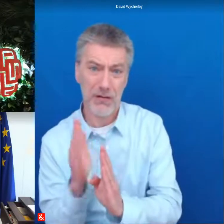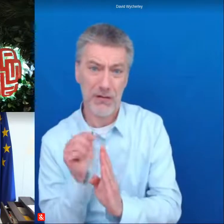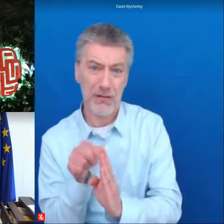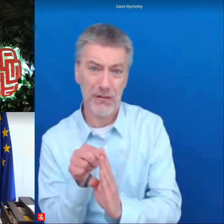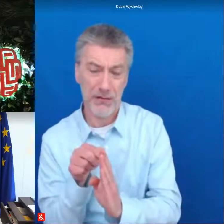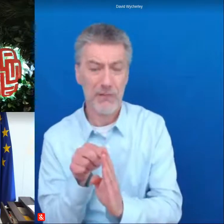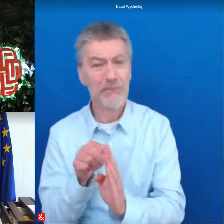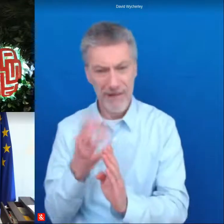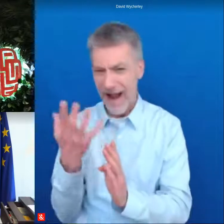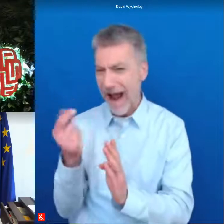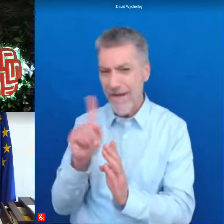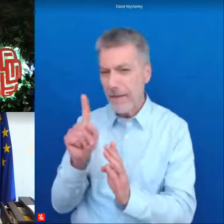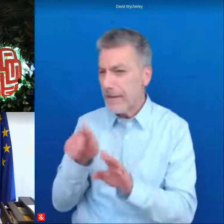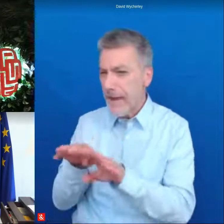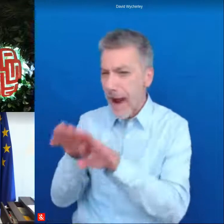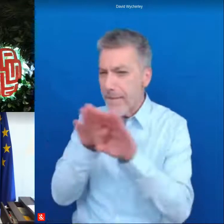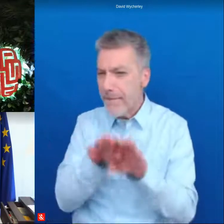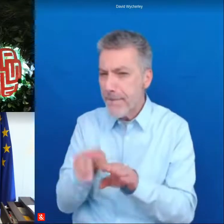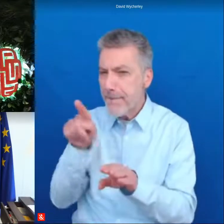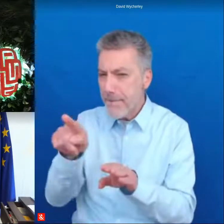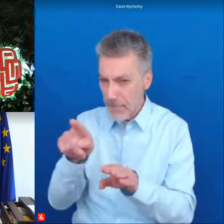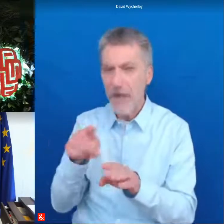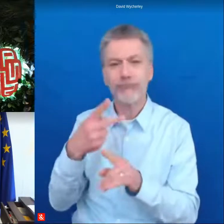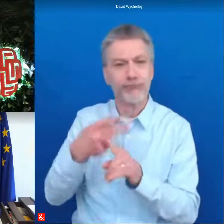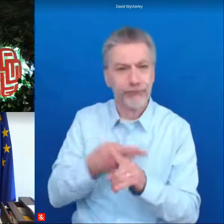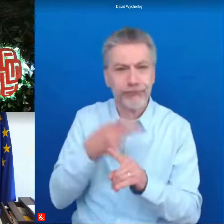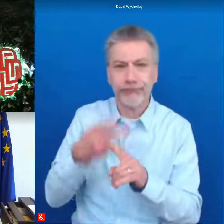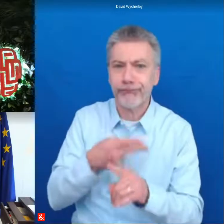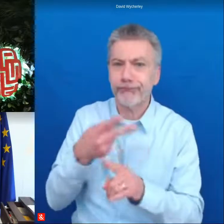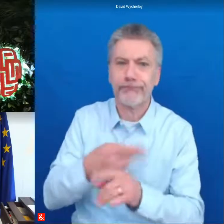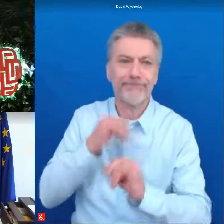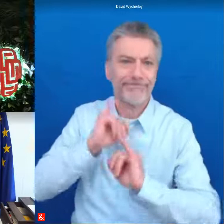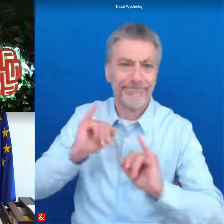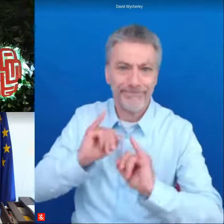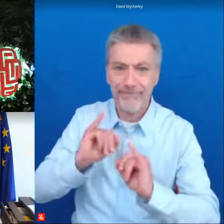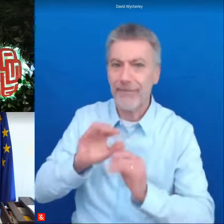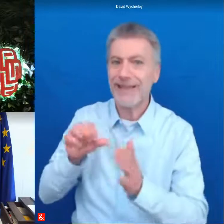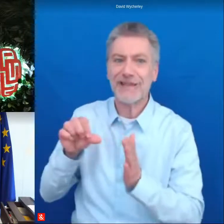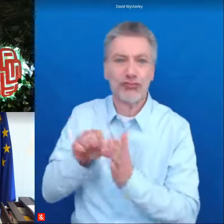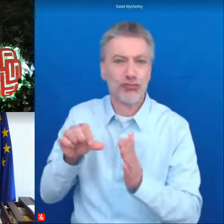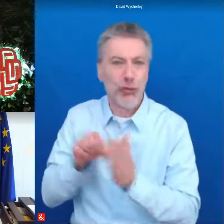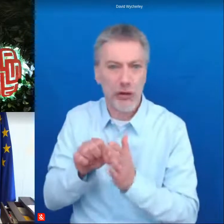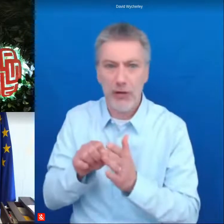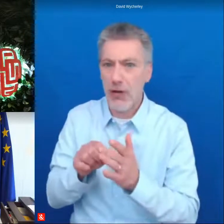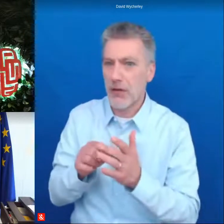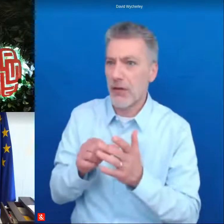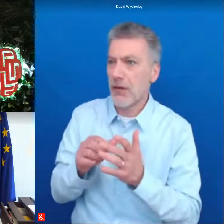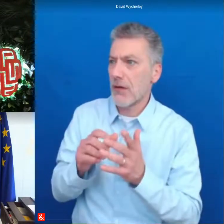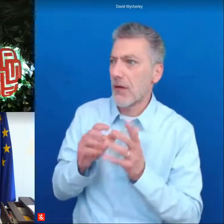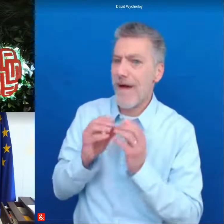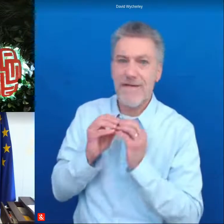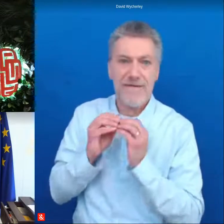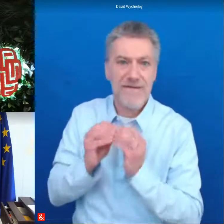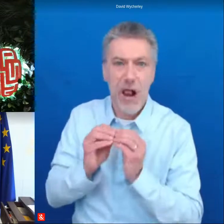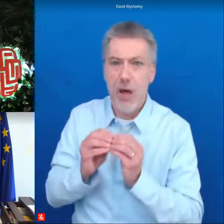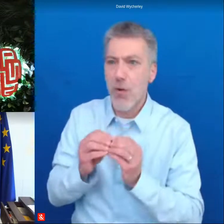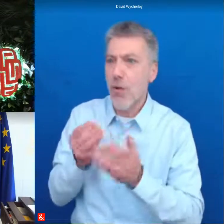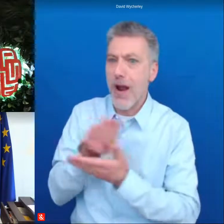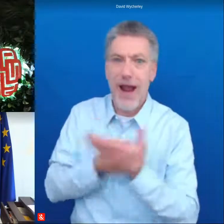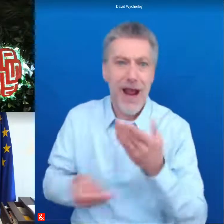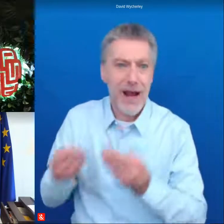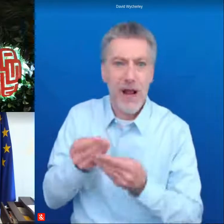they all have in common this vicious circle difficulty maintaining high value added economic